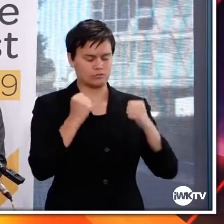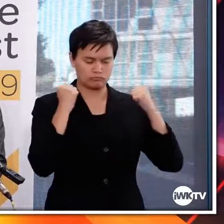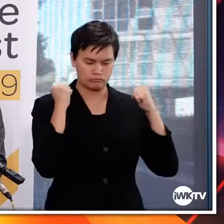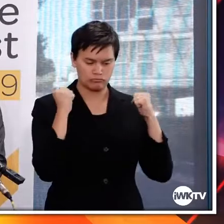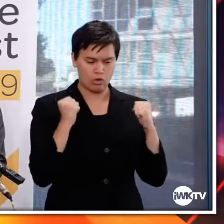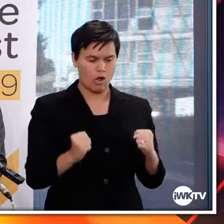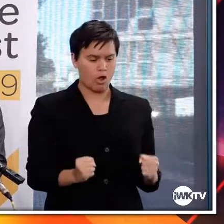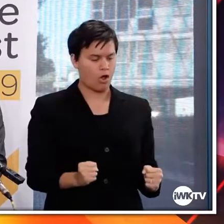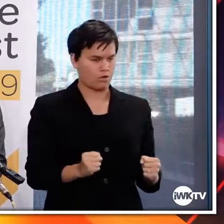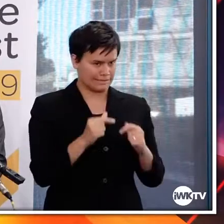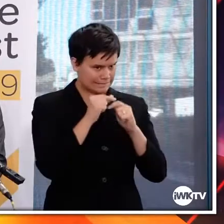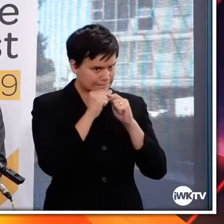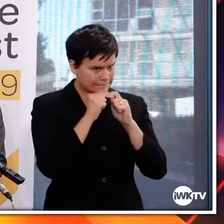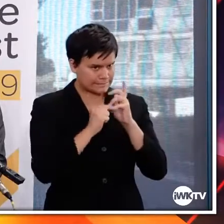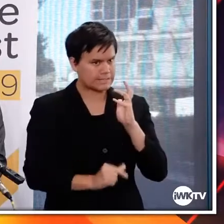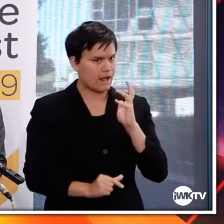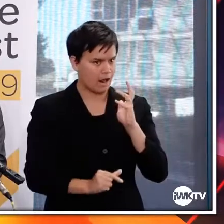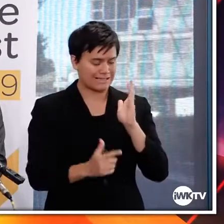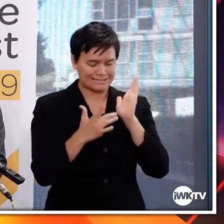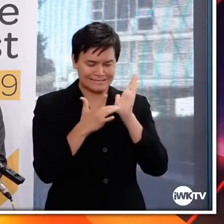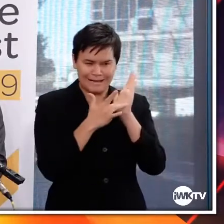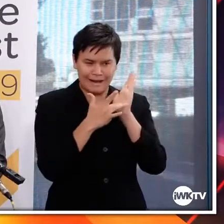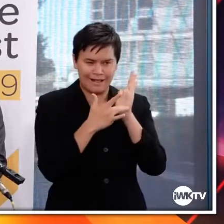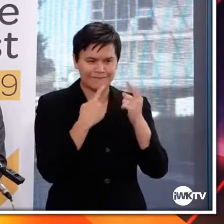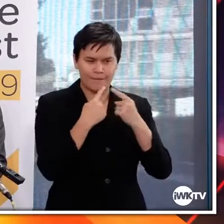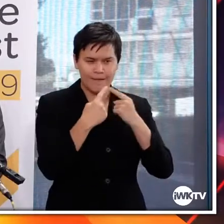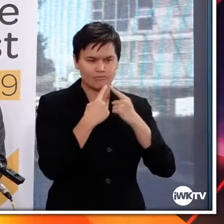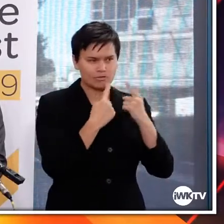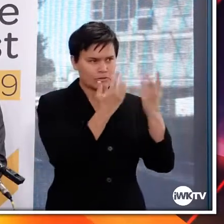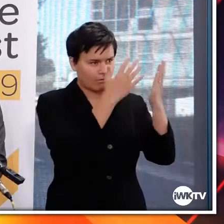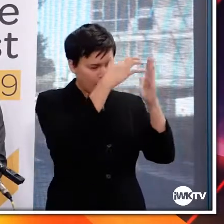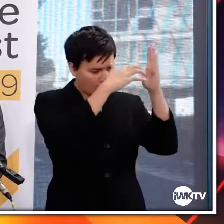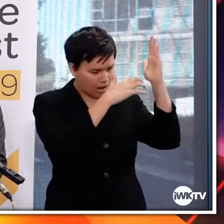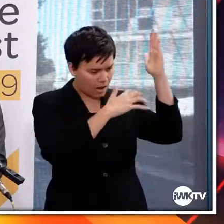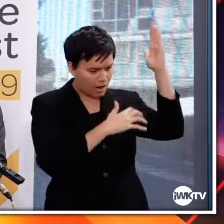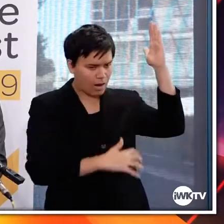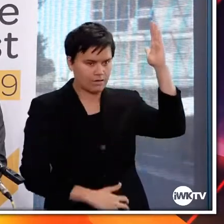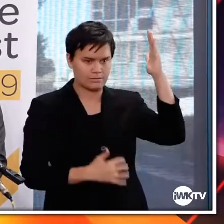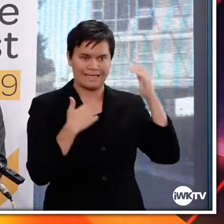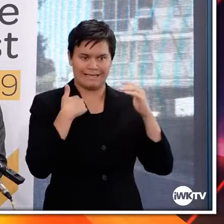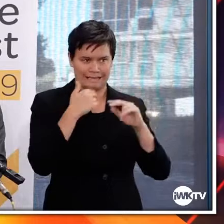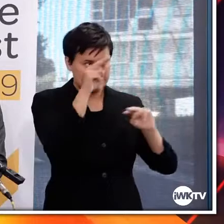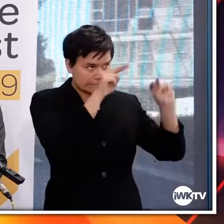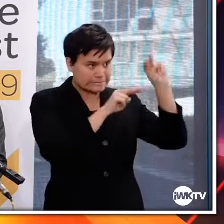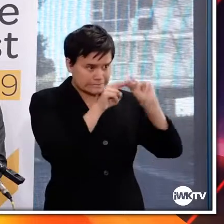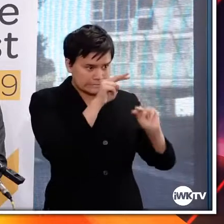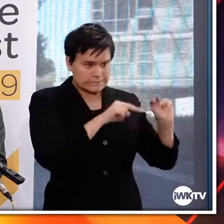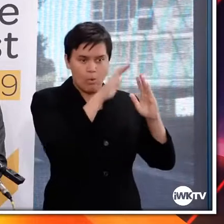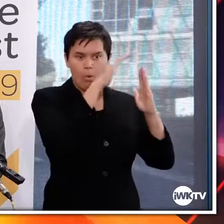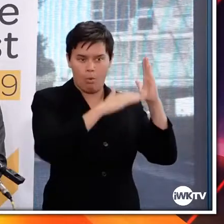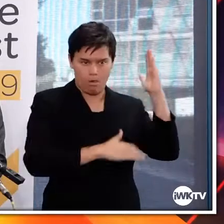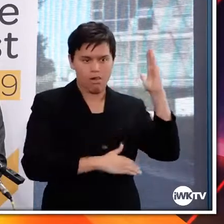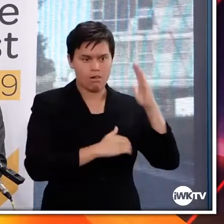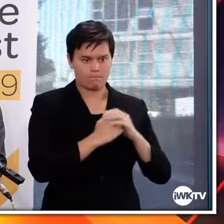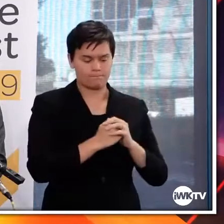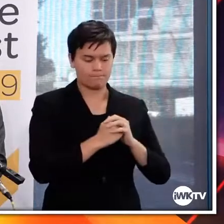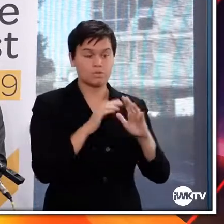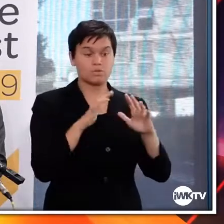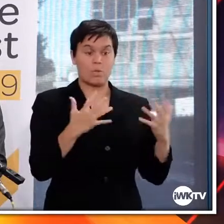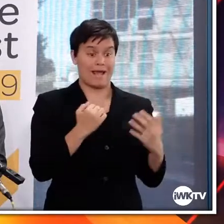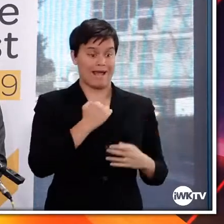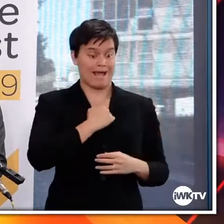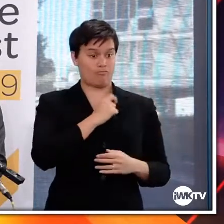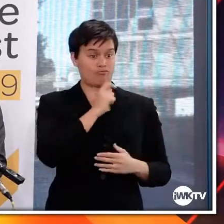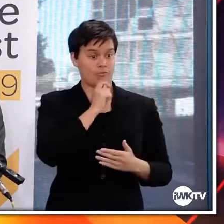And there is a lot of technical data that comes through with these assessments. So Medsafe assessment report in itself